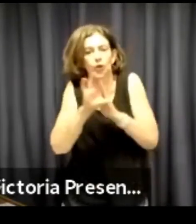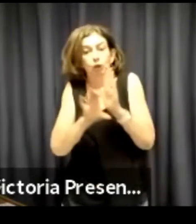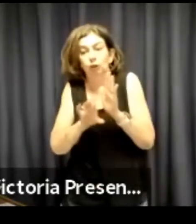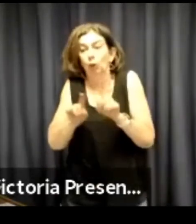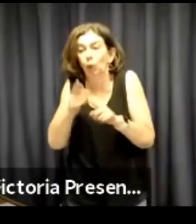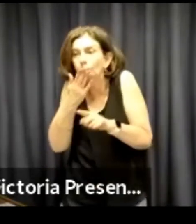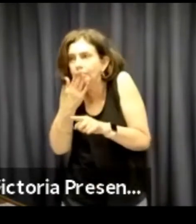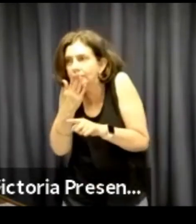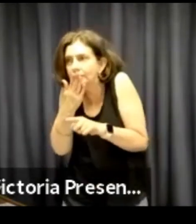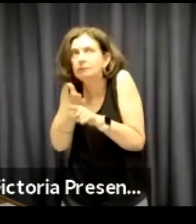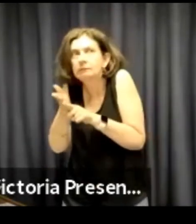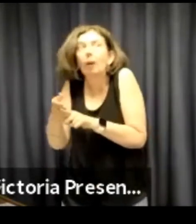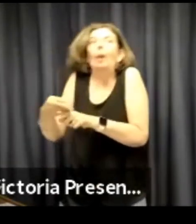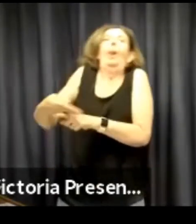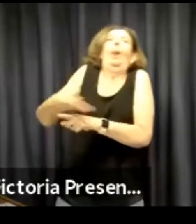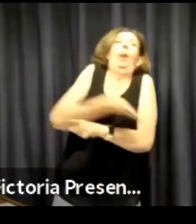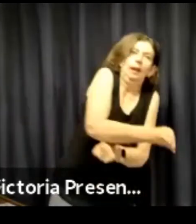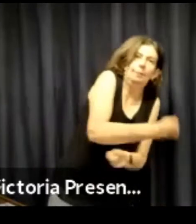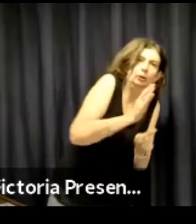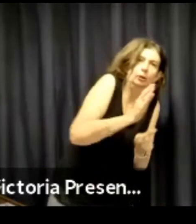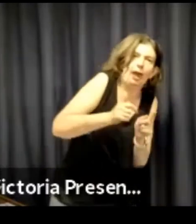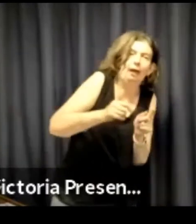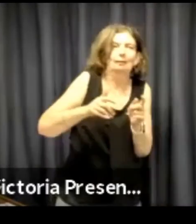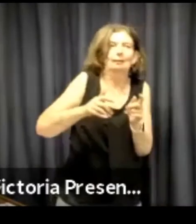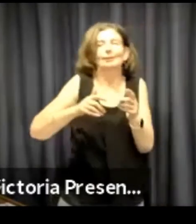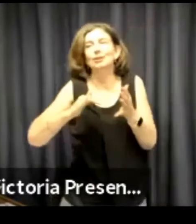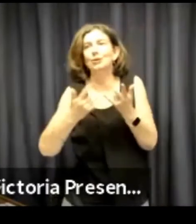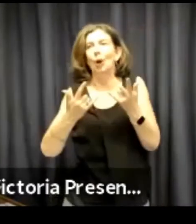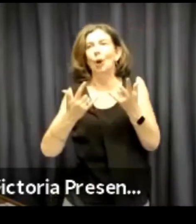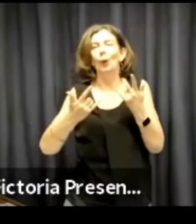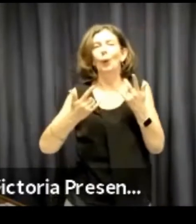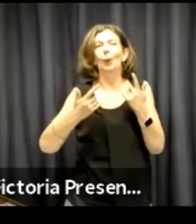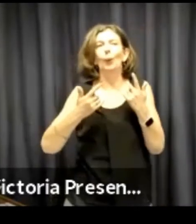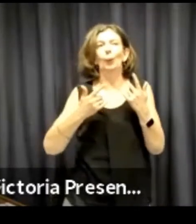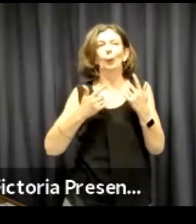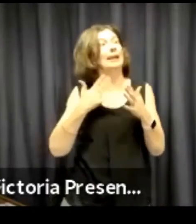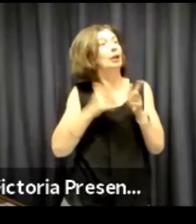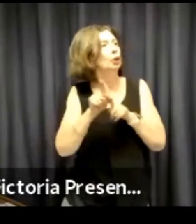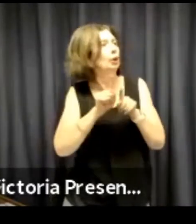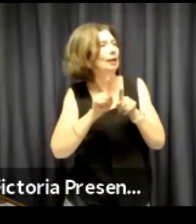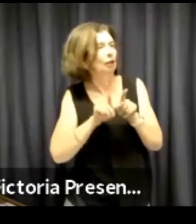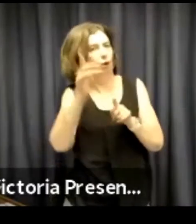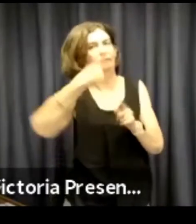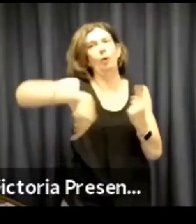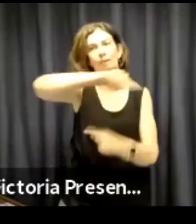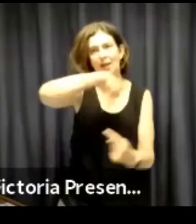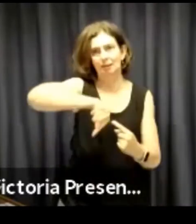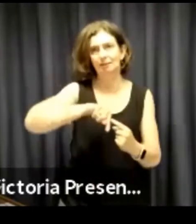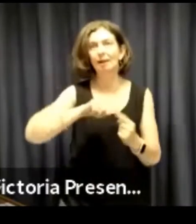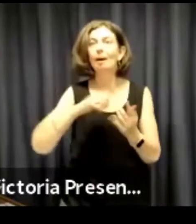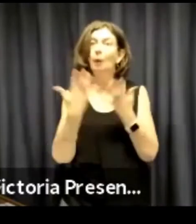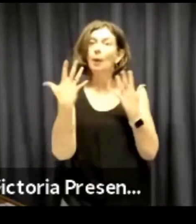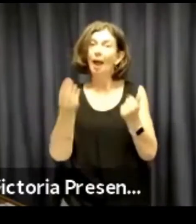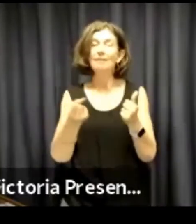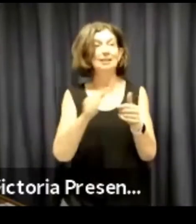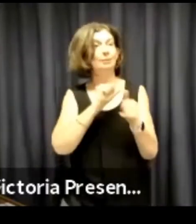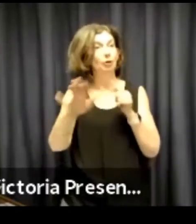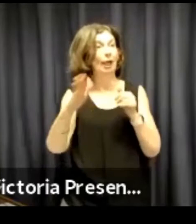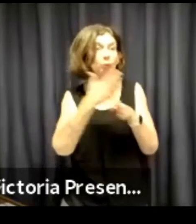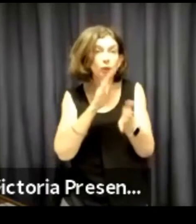of Expression Australia to help us see some errors and some oversights within our constitution and governance. It has been a great